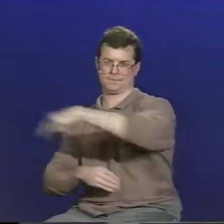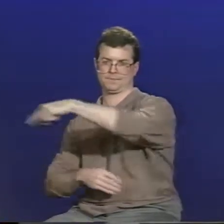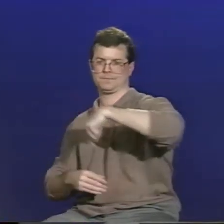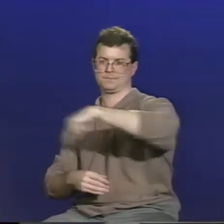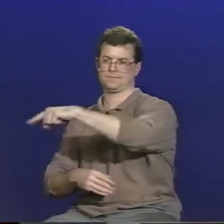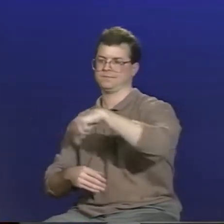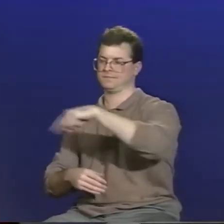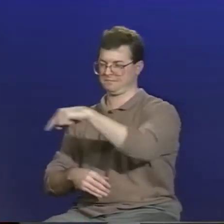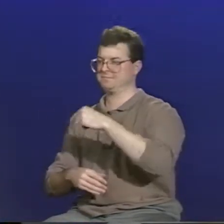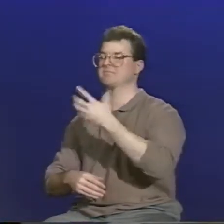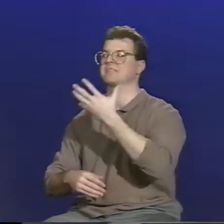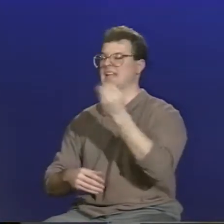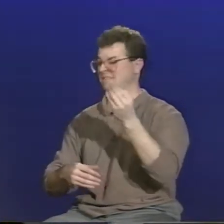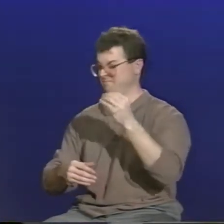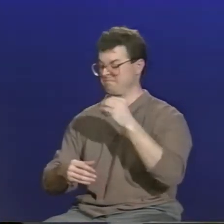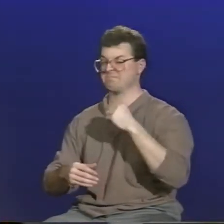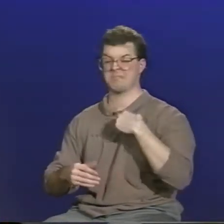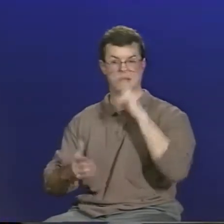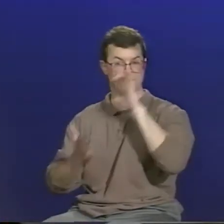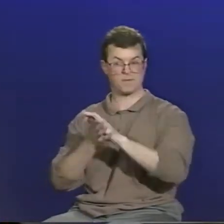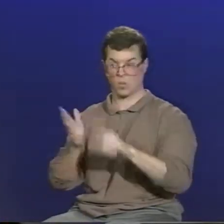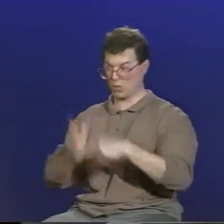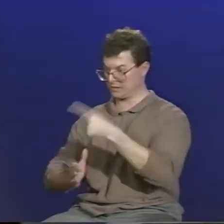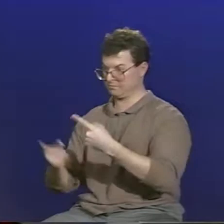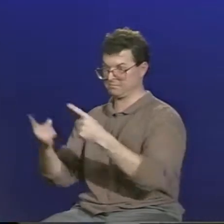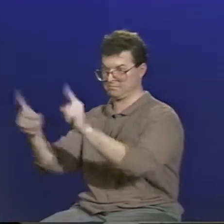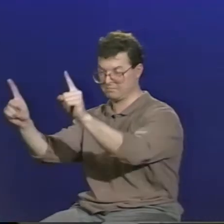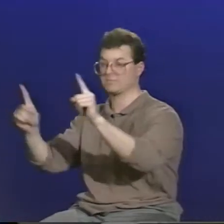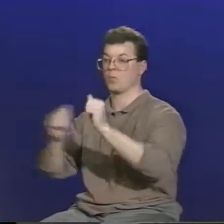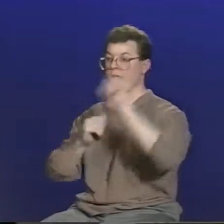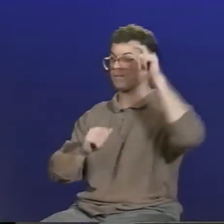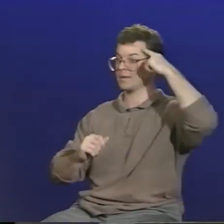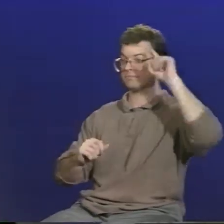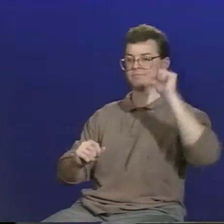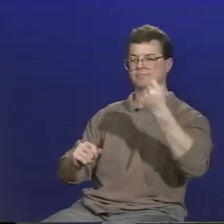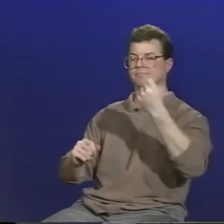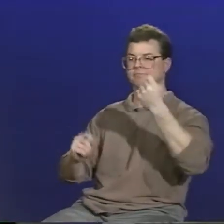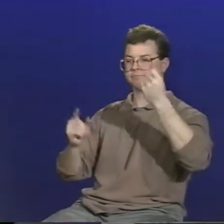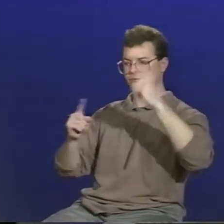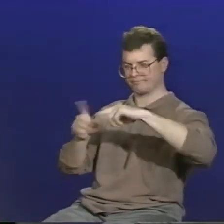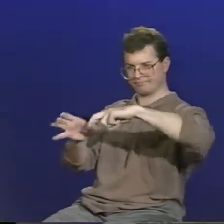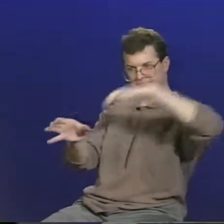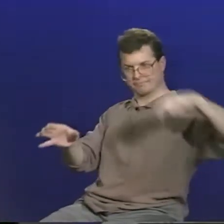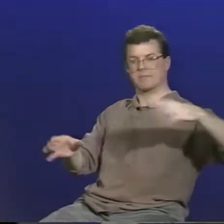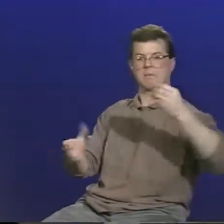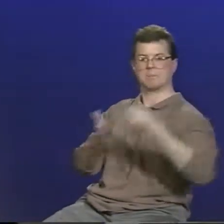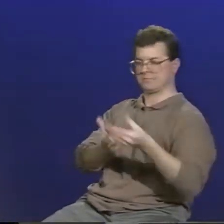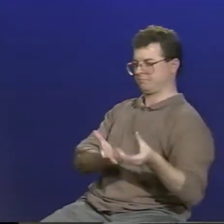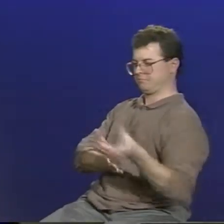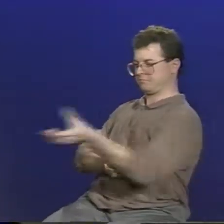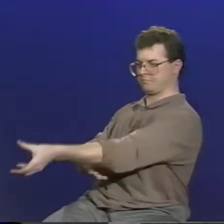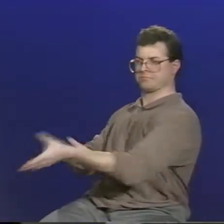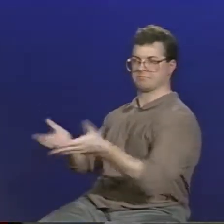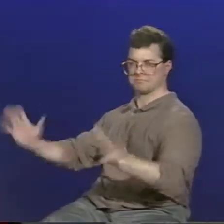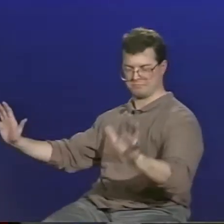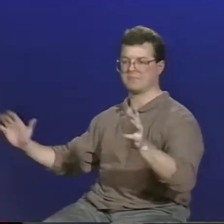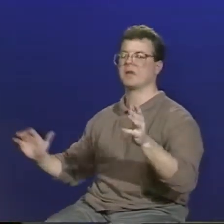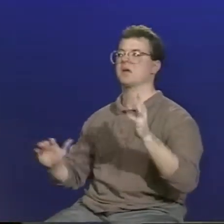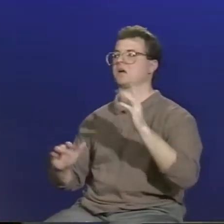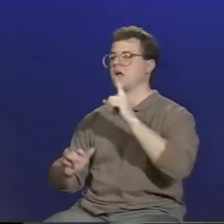So a stronger relationship must be created between the business world and the educational system. And I think it's the government's place to foster that